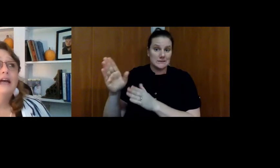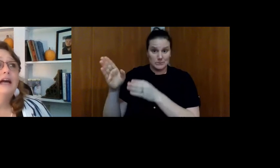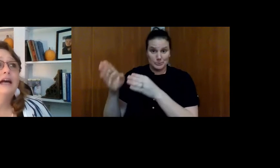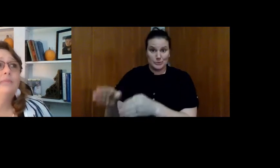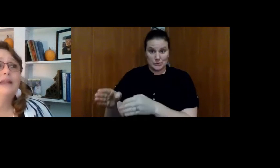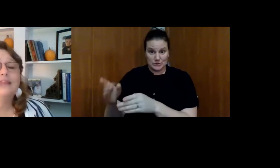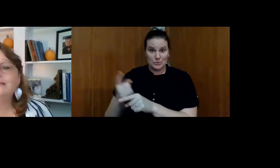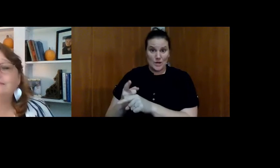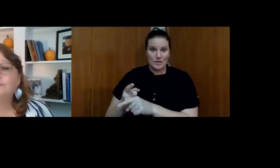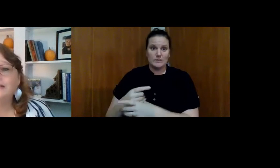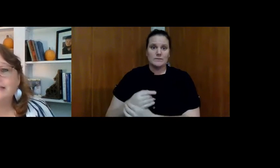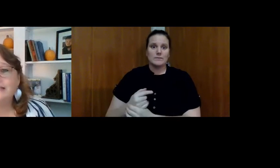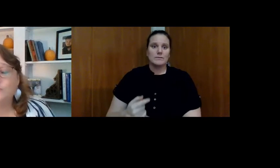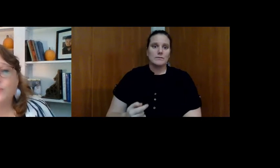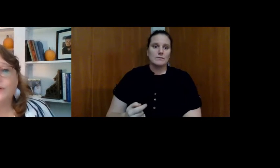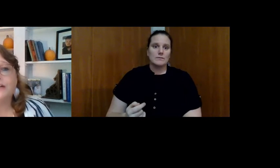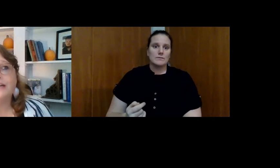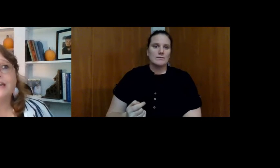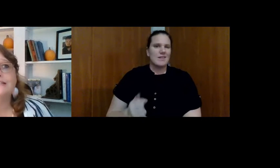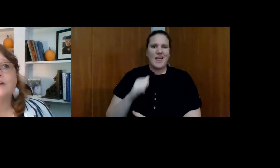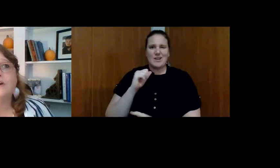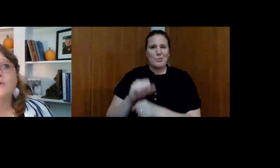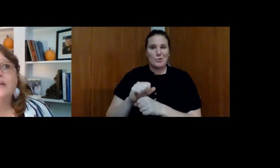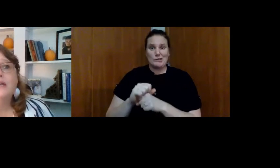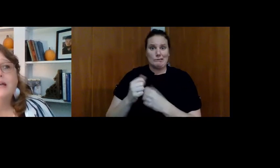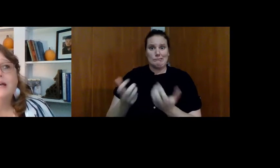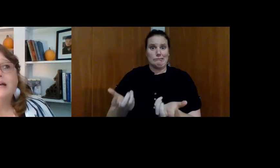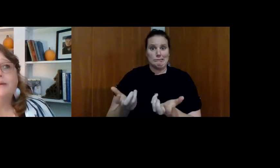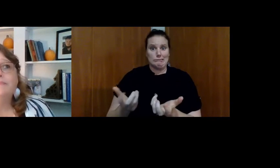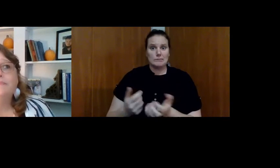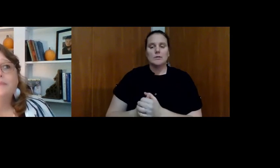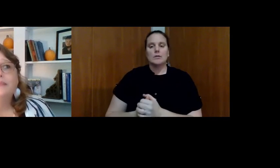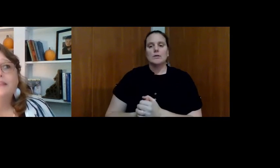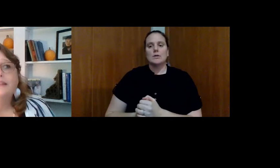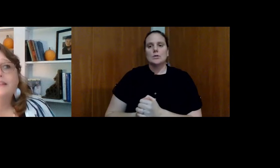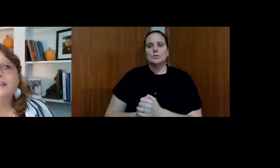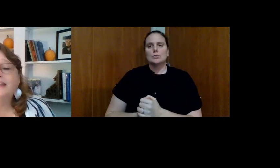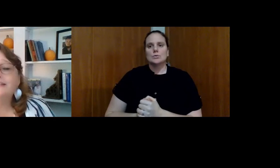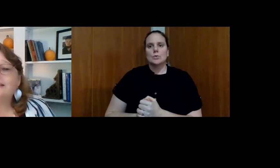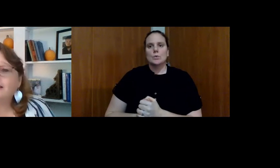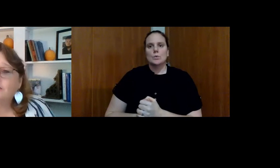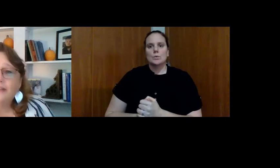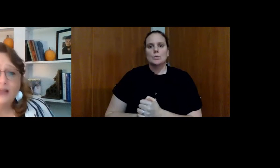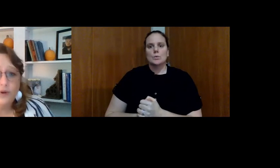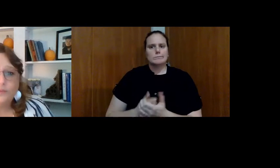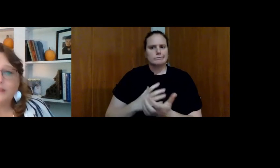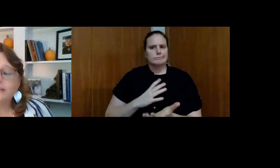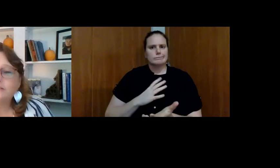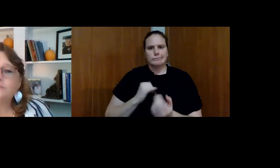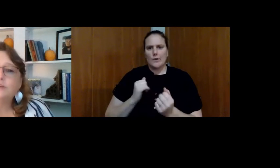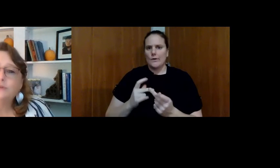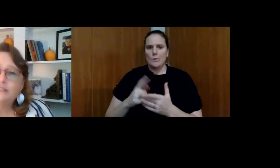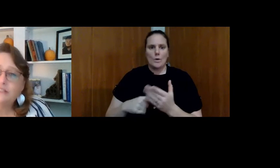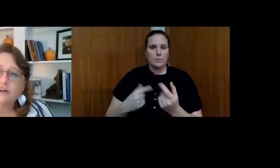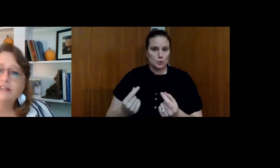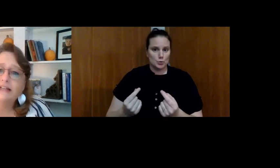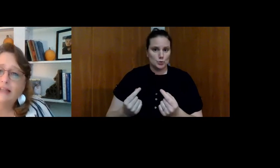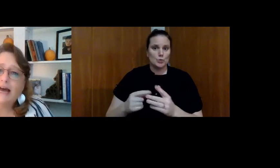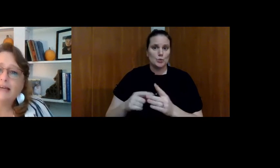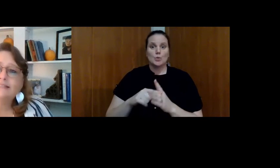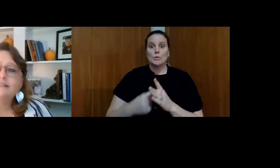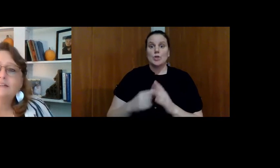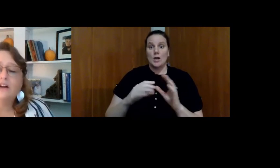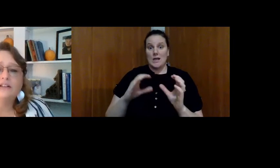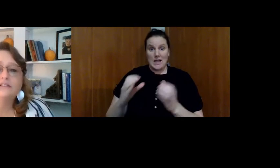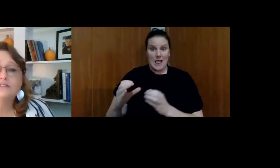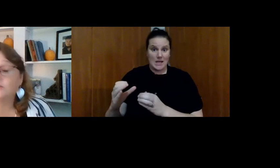right? And that really didn't work. And so, then it's like, okay, what are we going to do? So, we started a